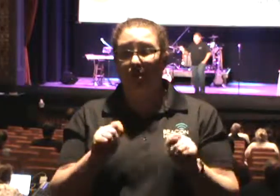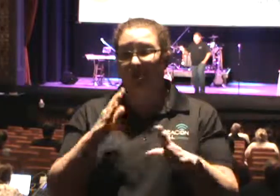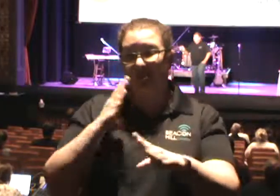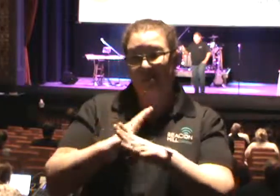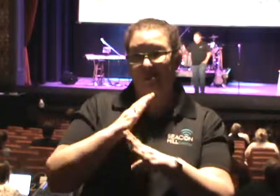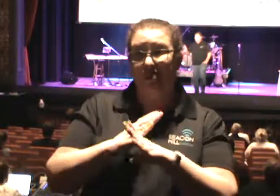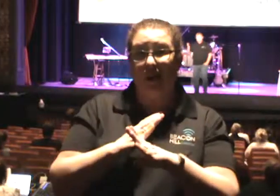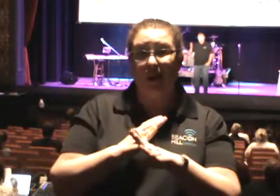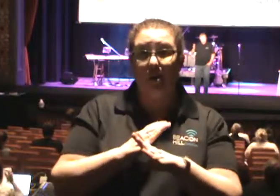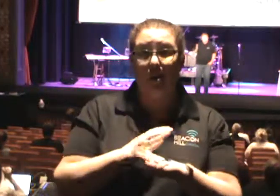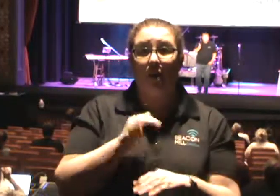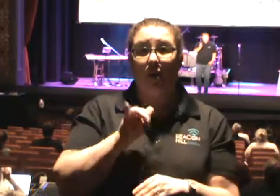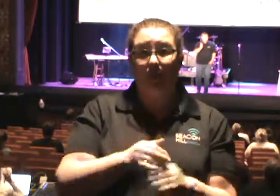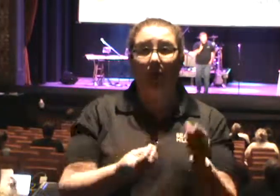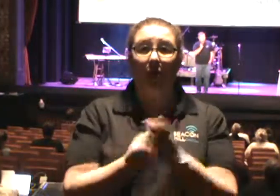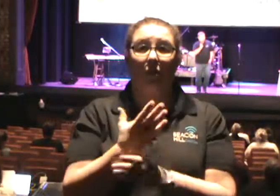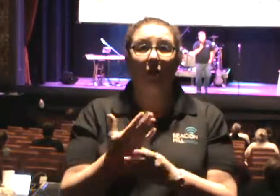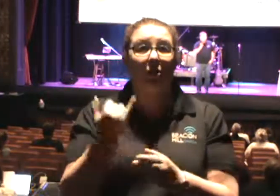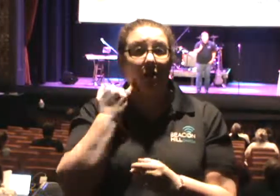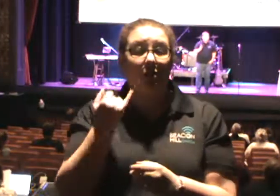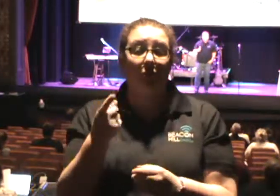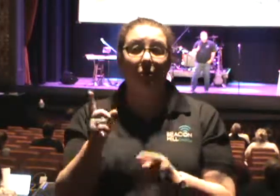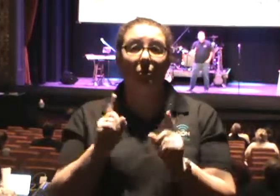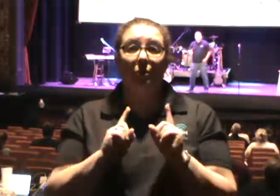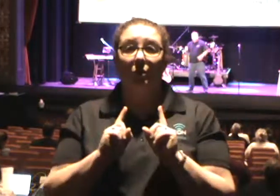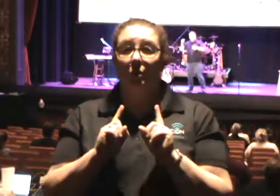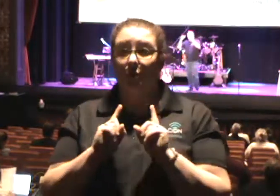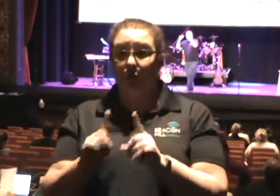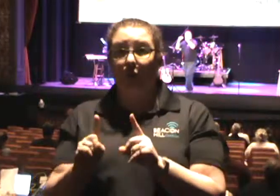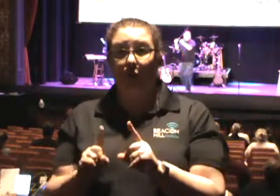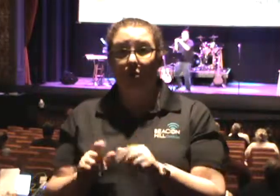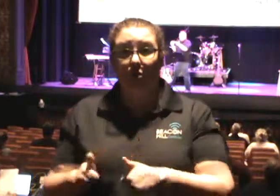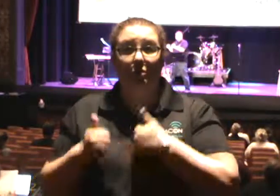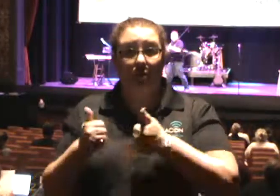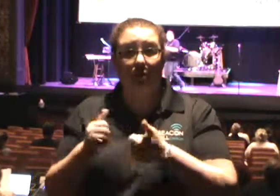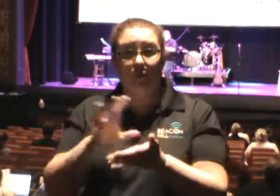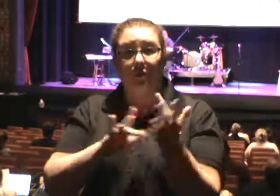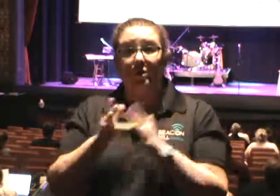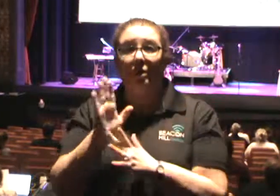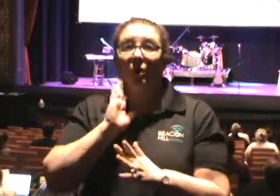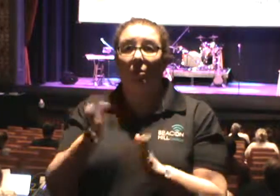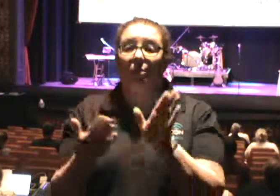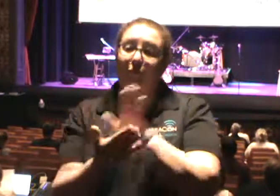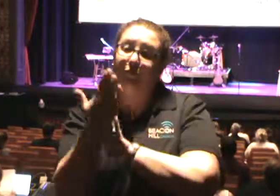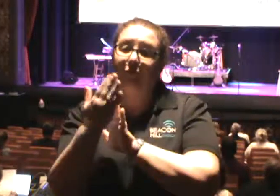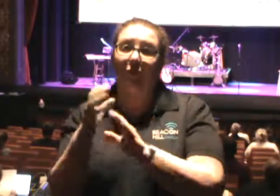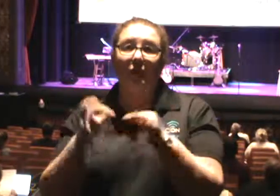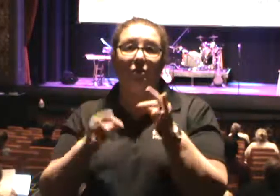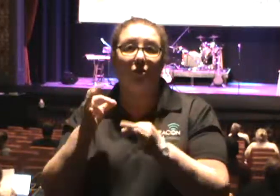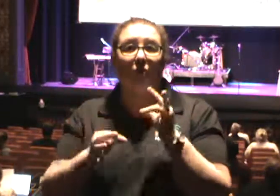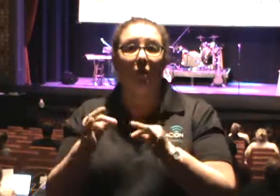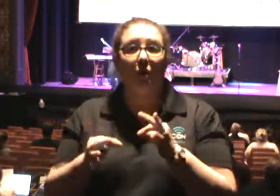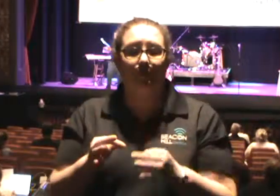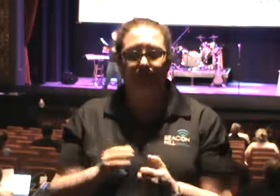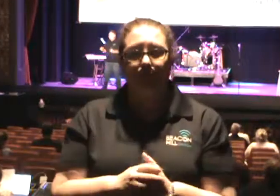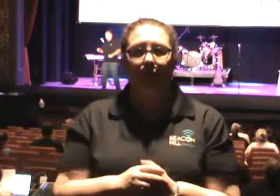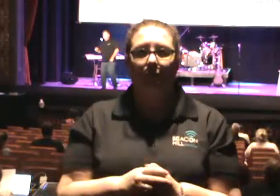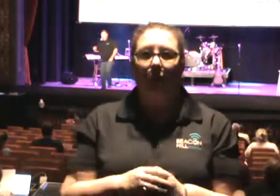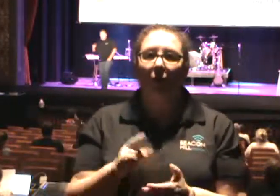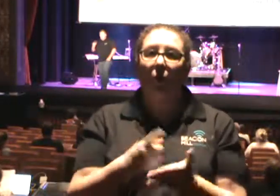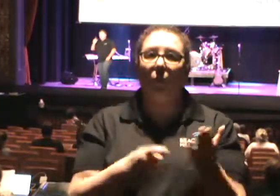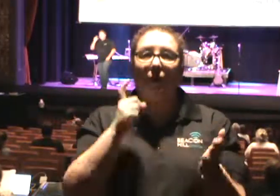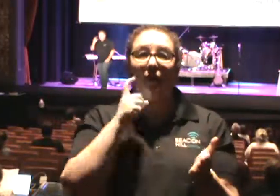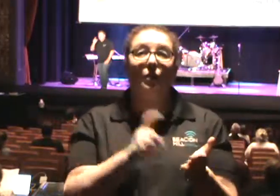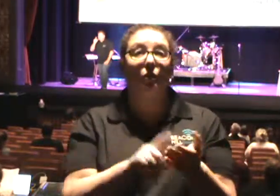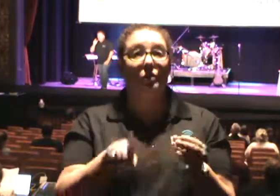to you? Because if you step up for Jesus, you will face trials. But what really got me, what really got me about this passage is